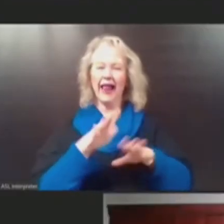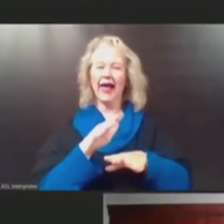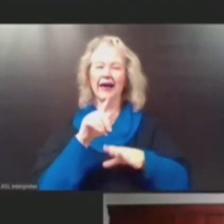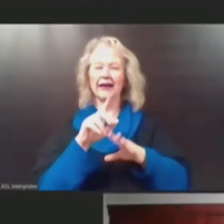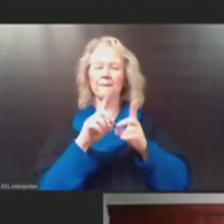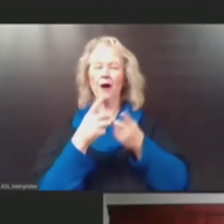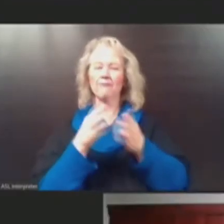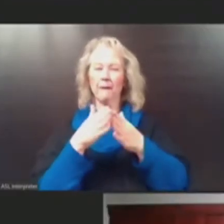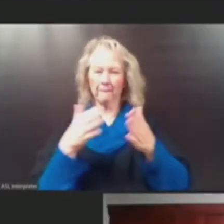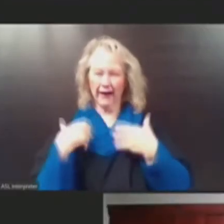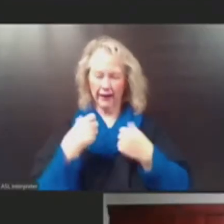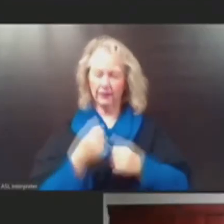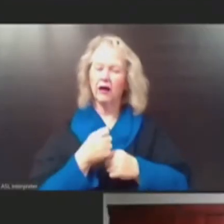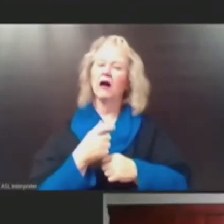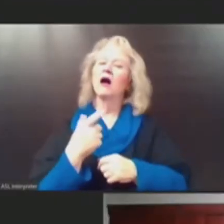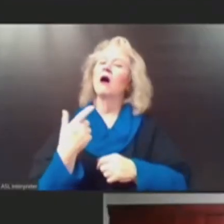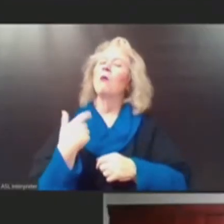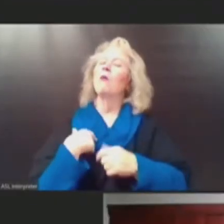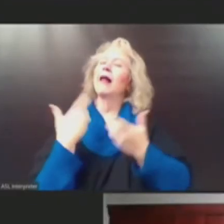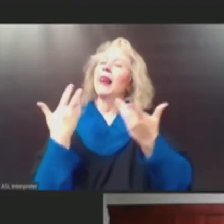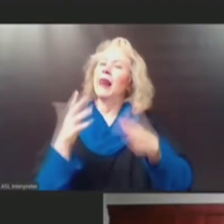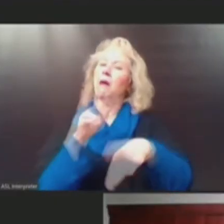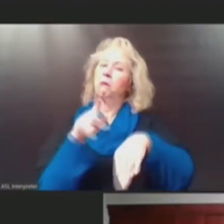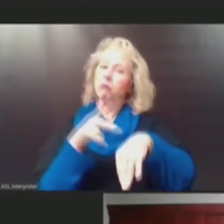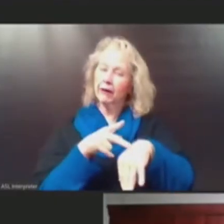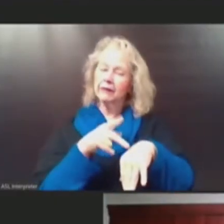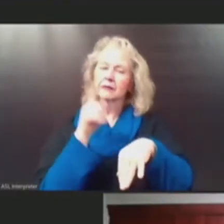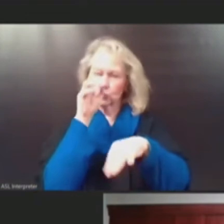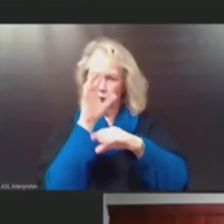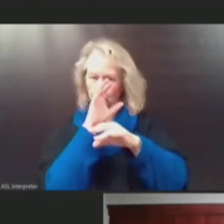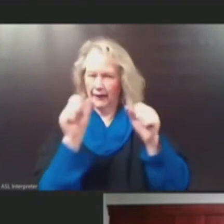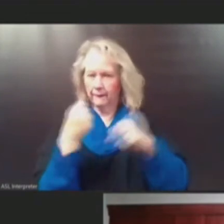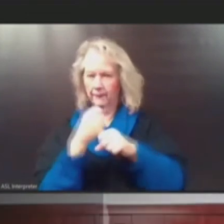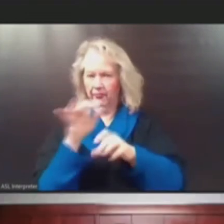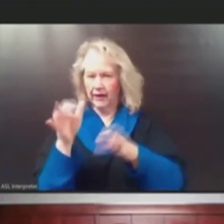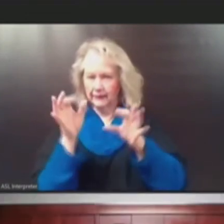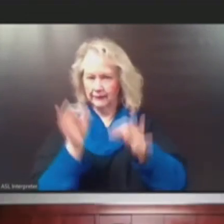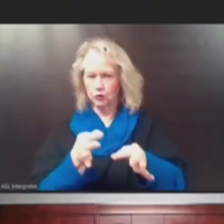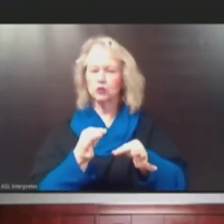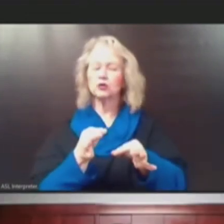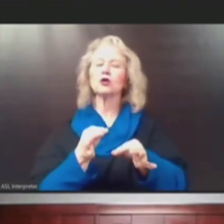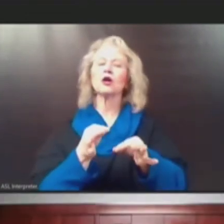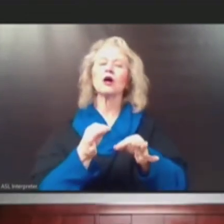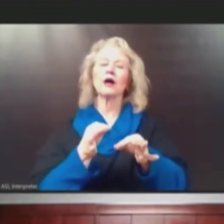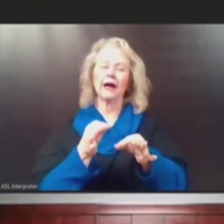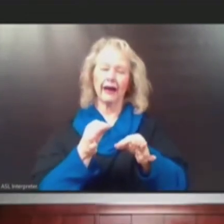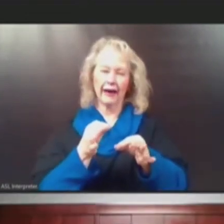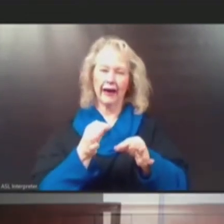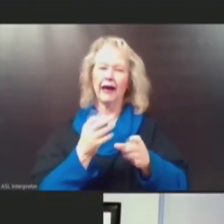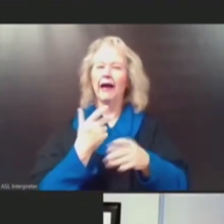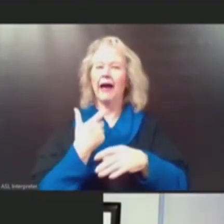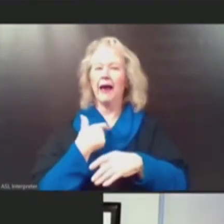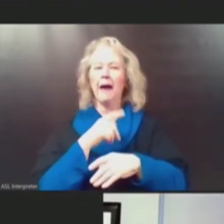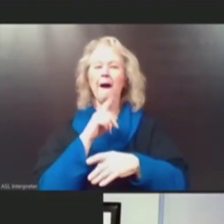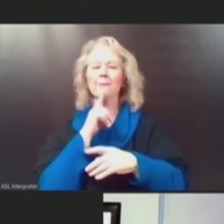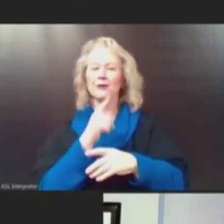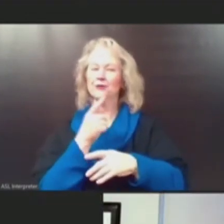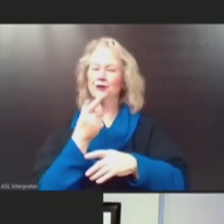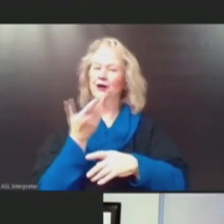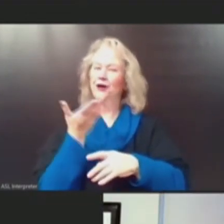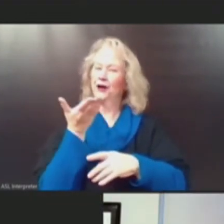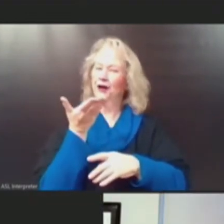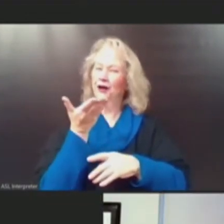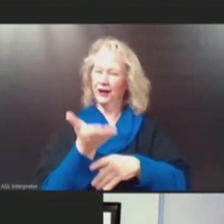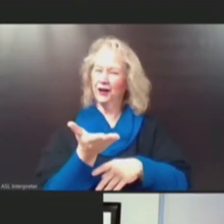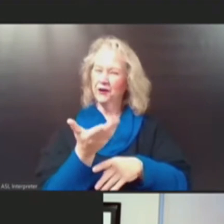we're giving a lot of discretion to our principals and our superintendents. And Manisha, I'm sure, was going to give some pretty strong guidance on